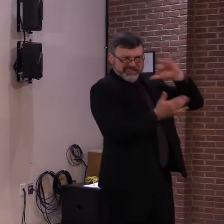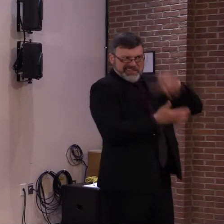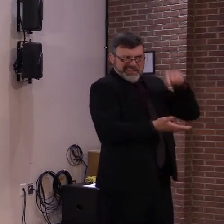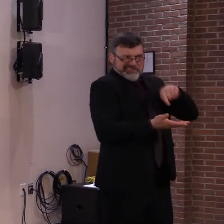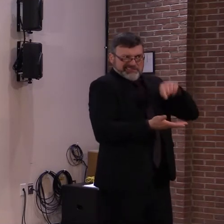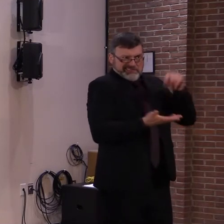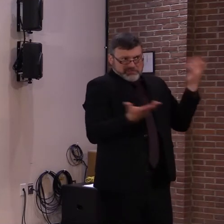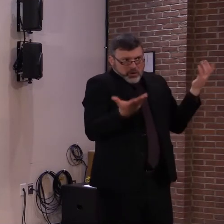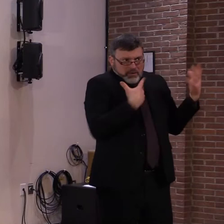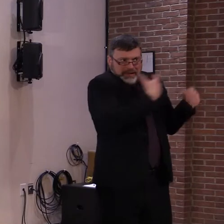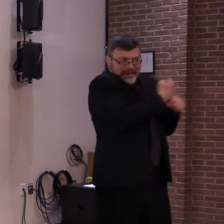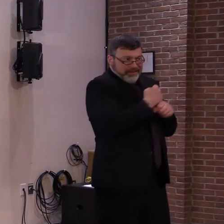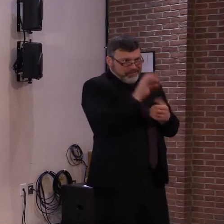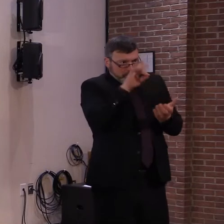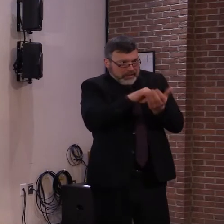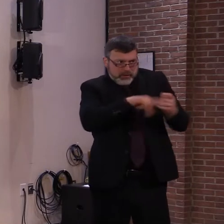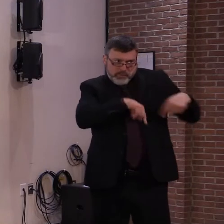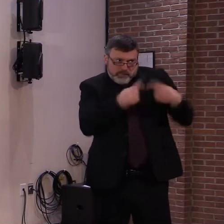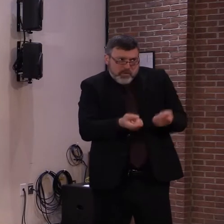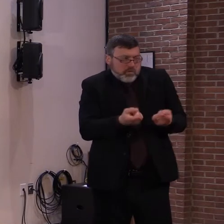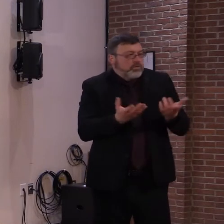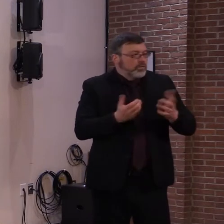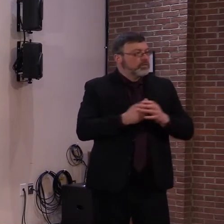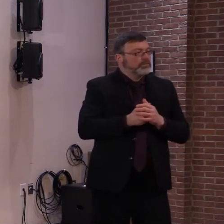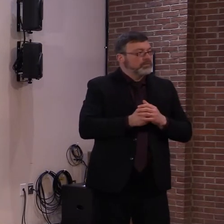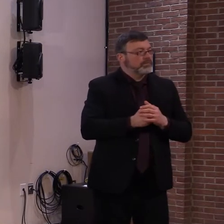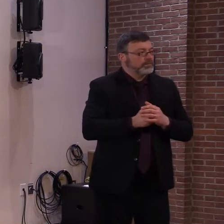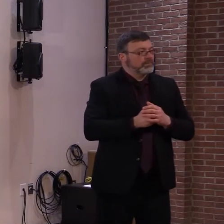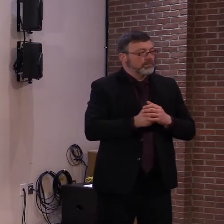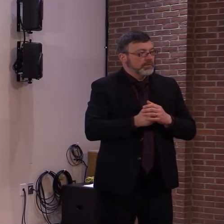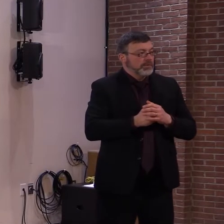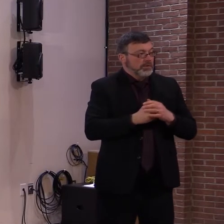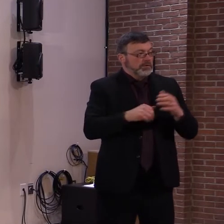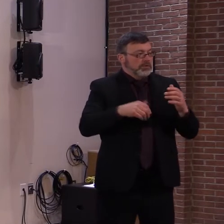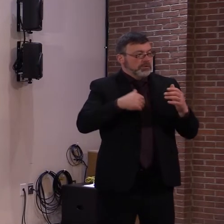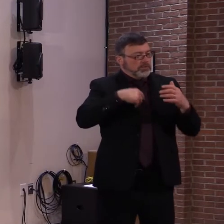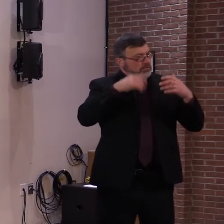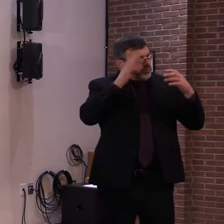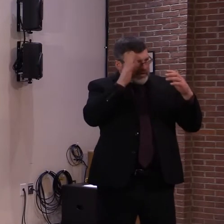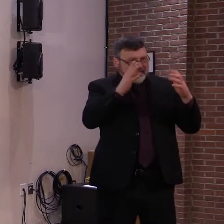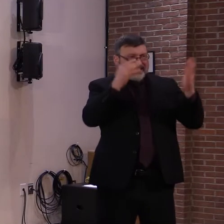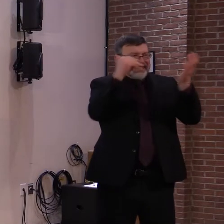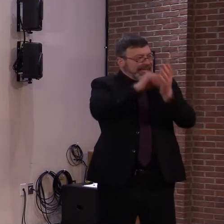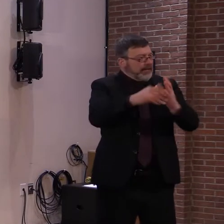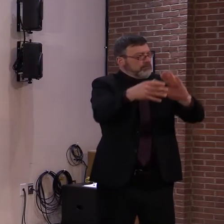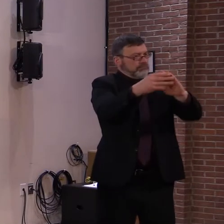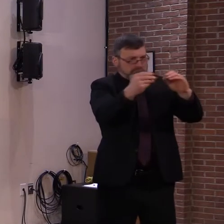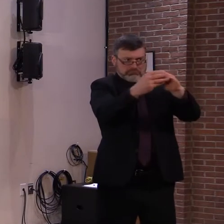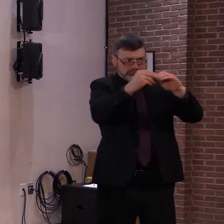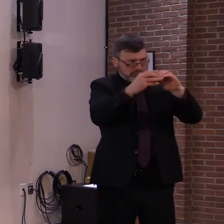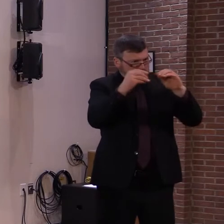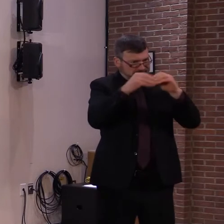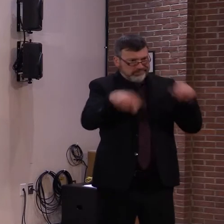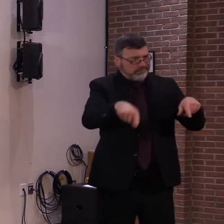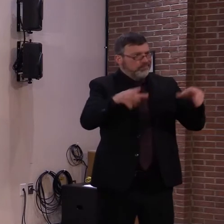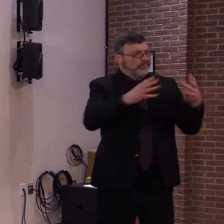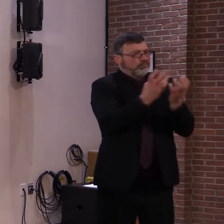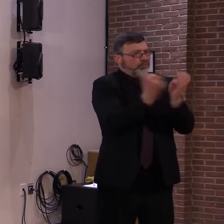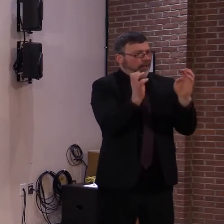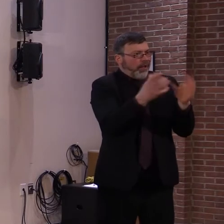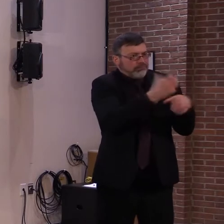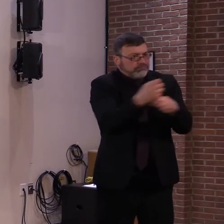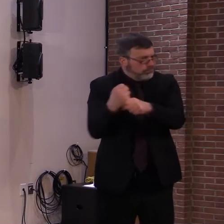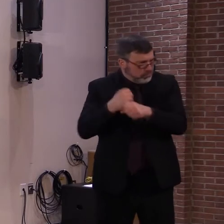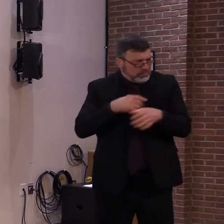we will communicate with Vermonters about the opportunities, but given our current supply, it will take us weeks to get through,